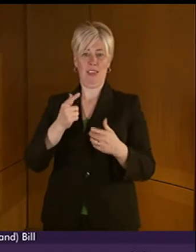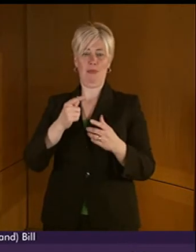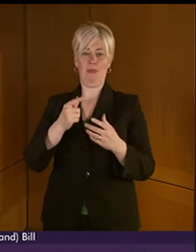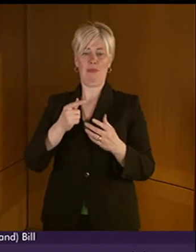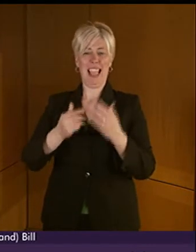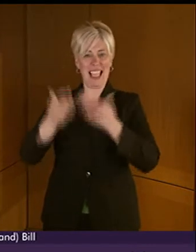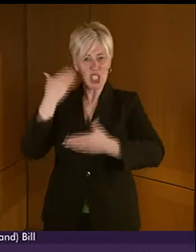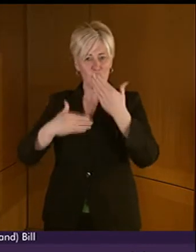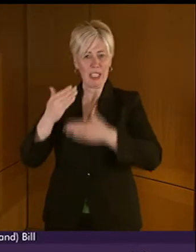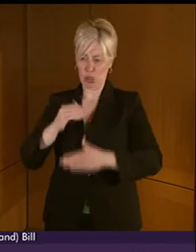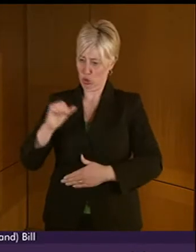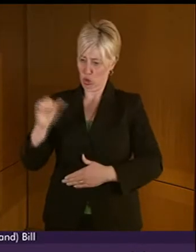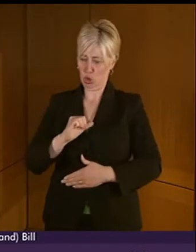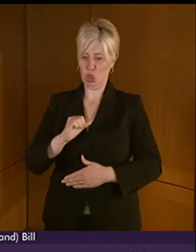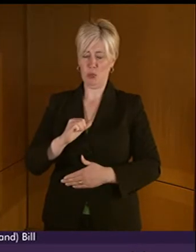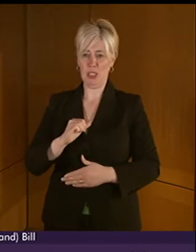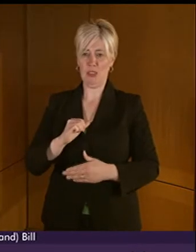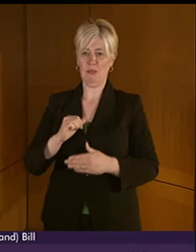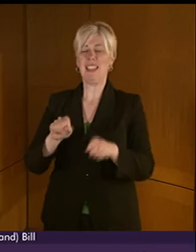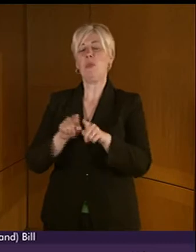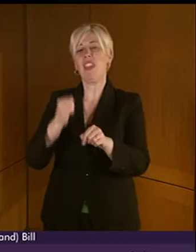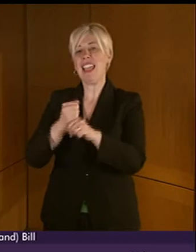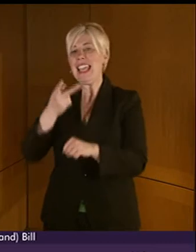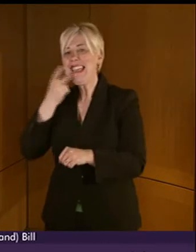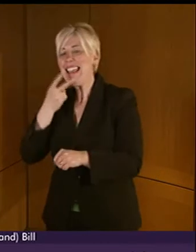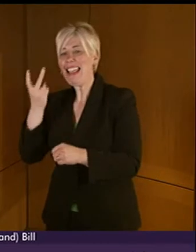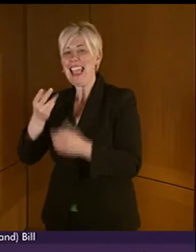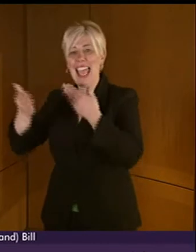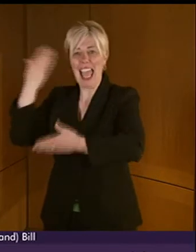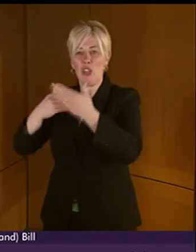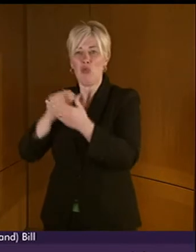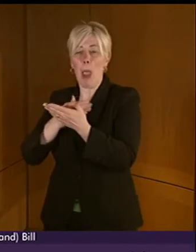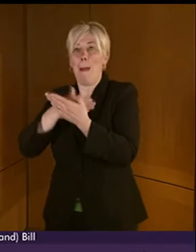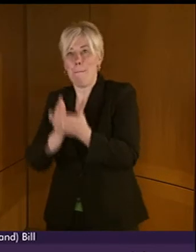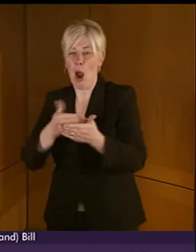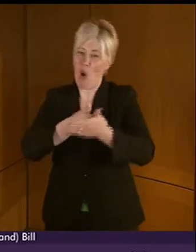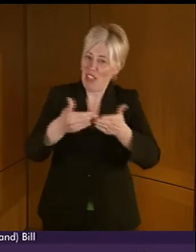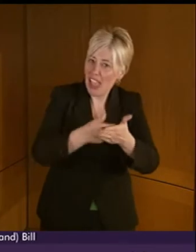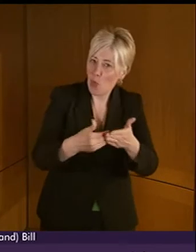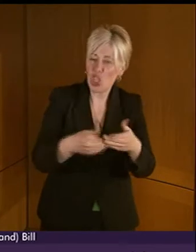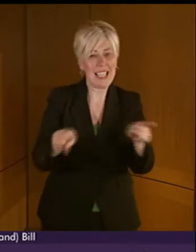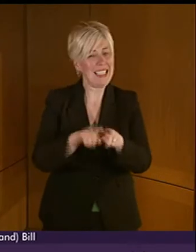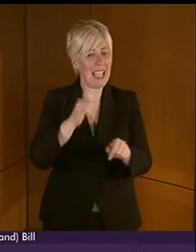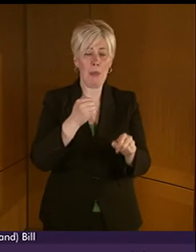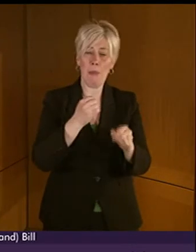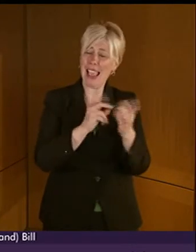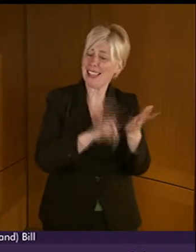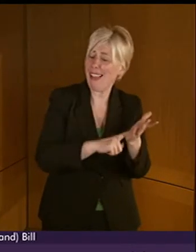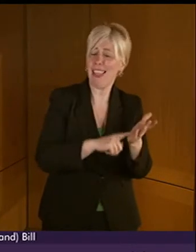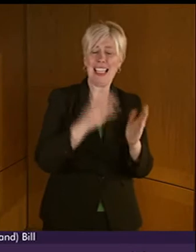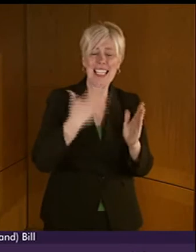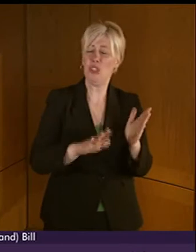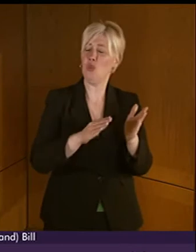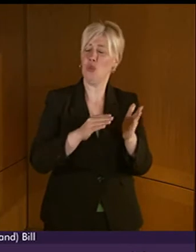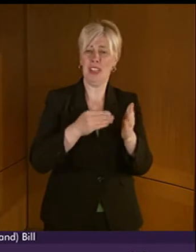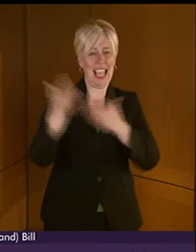down in their language and if we don't use the language then we miss out to that kind of rich tapestry that is very seldom recorded.